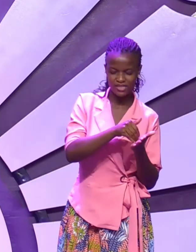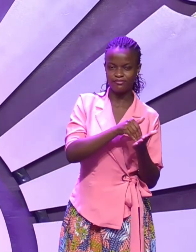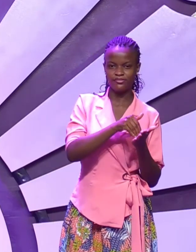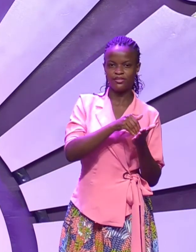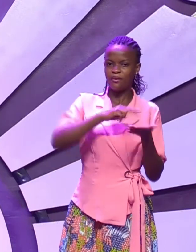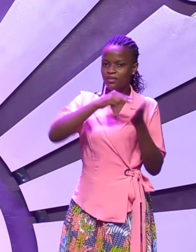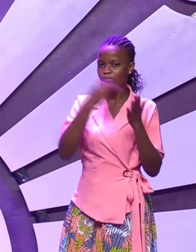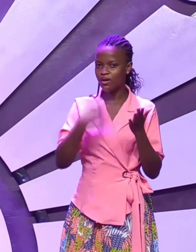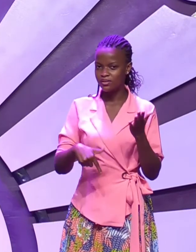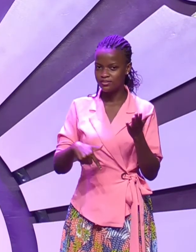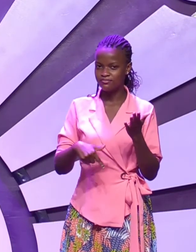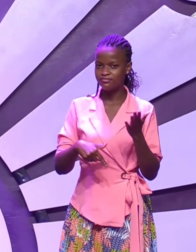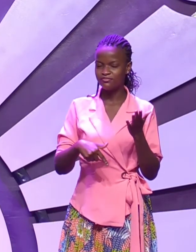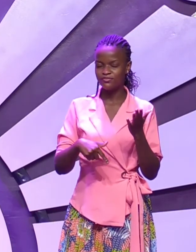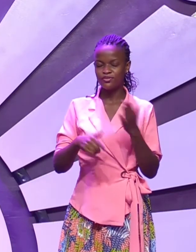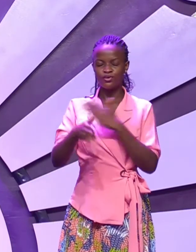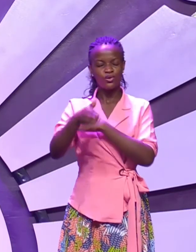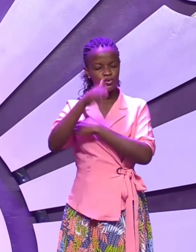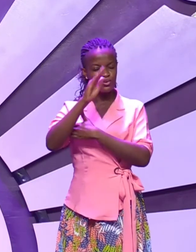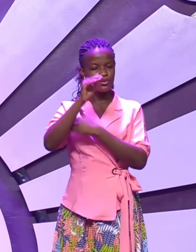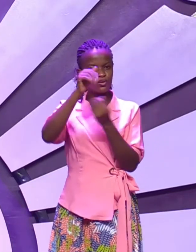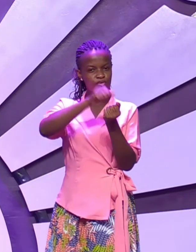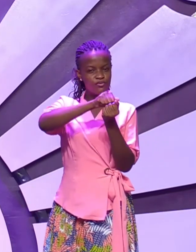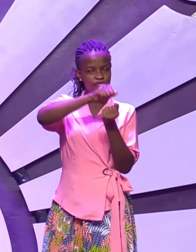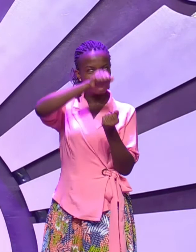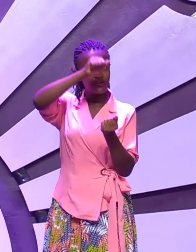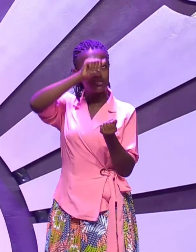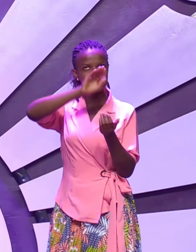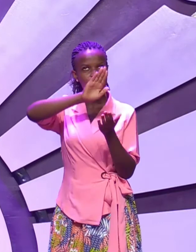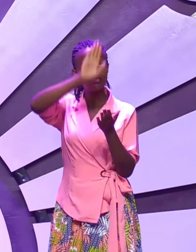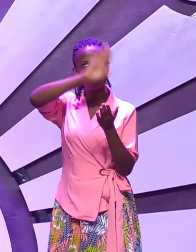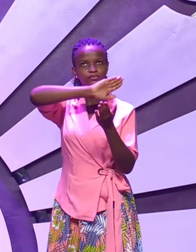other words God revealed his power